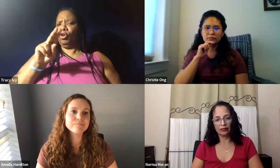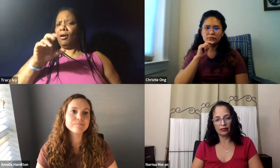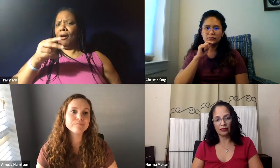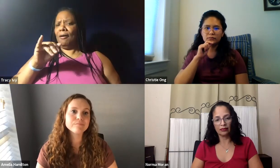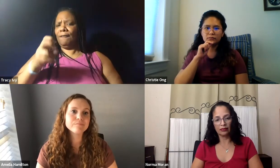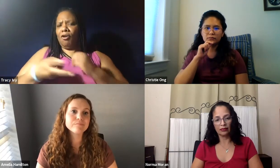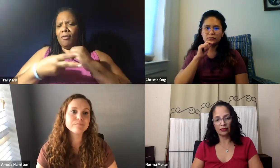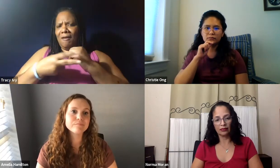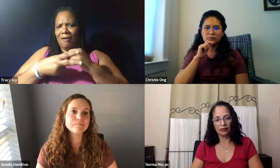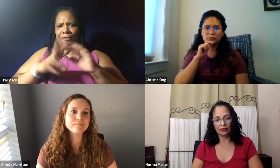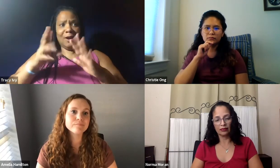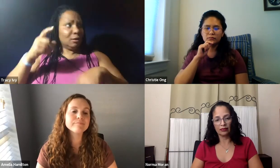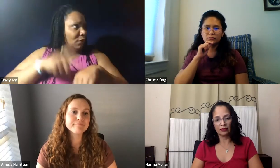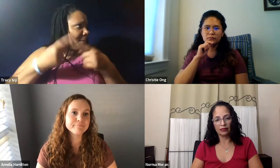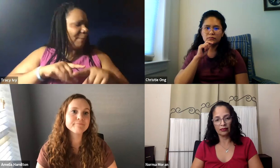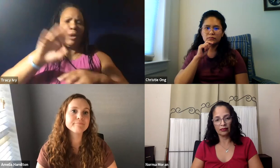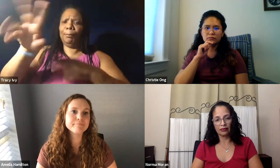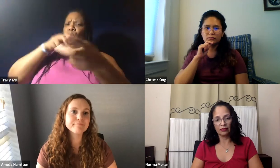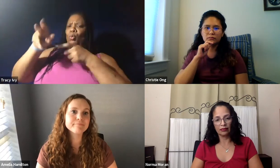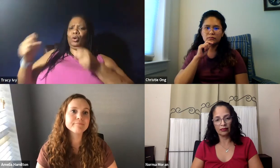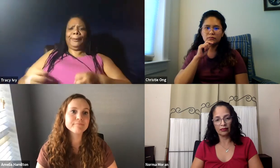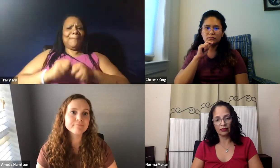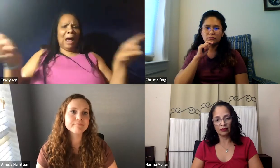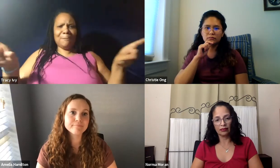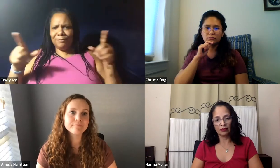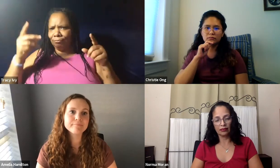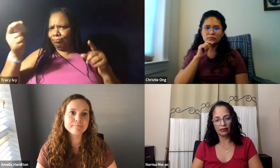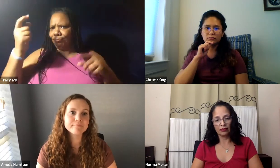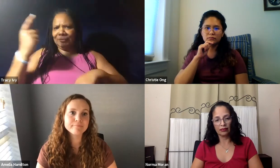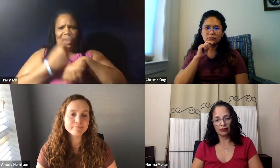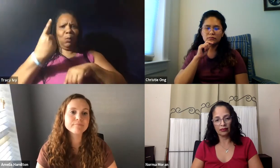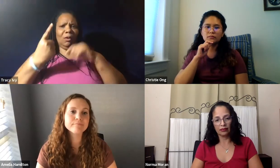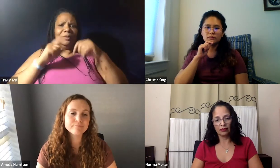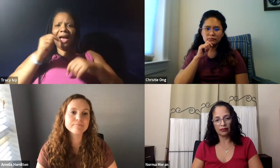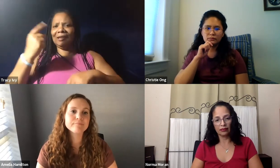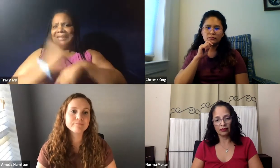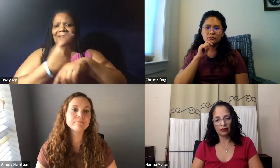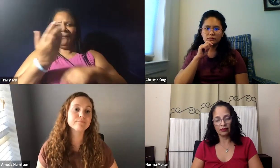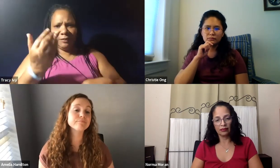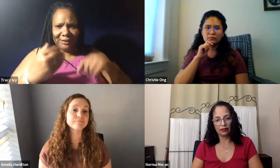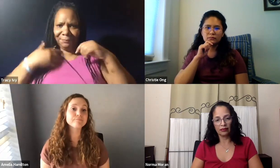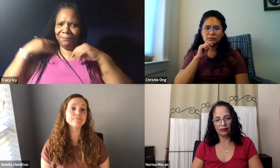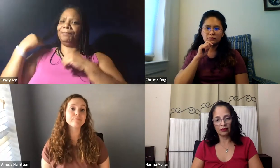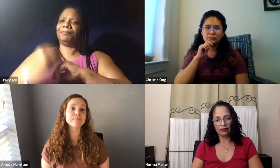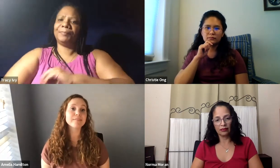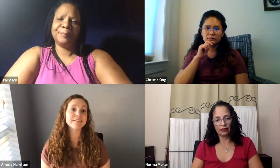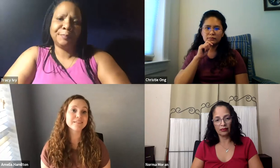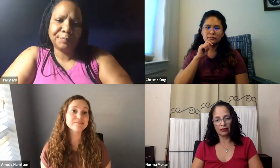implement them once again. You know, maybe have some type of archive that people could access, something that could be sent out quickly to everyone